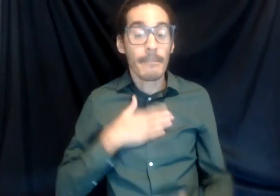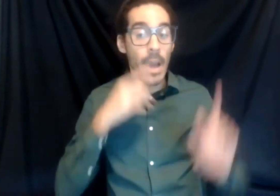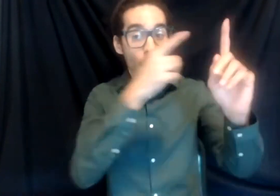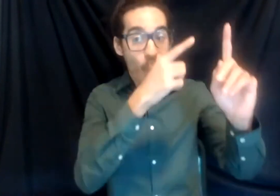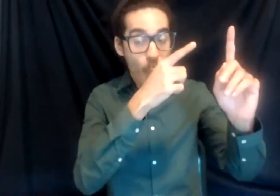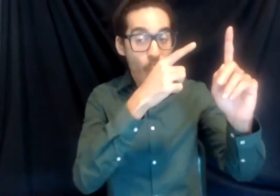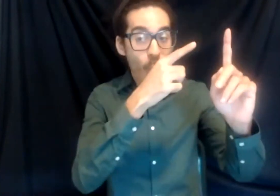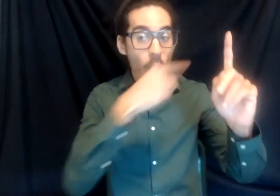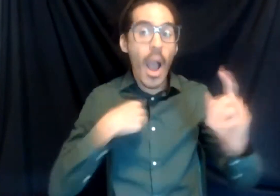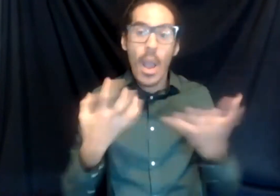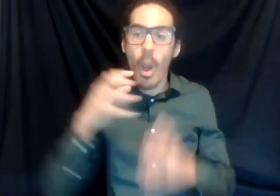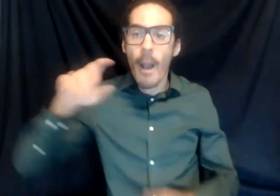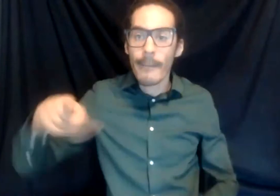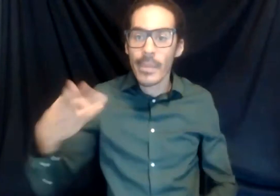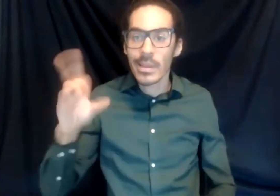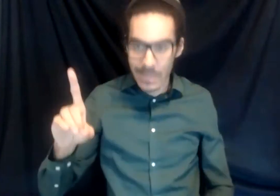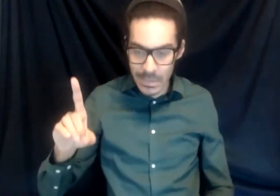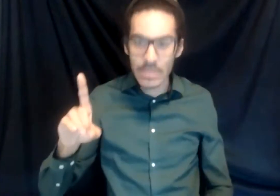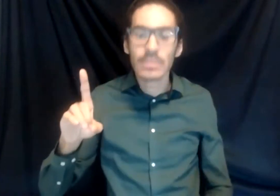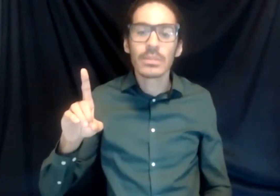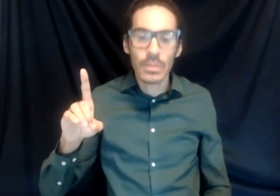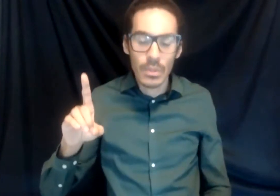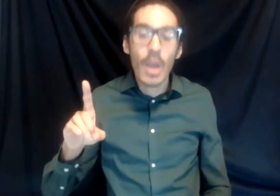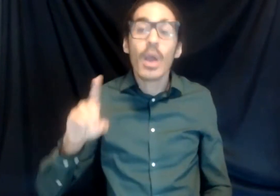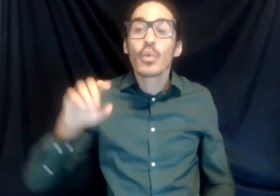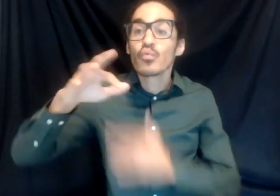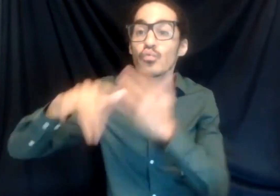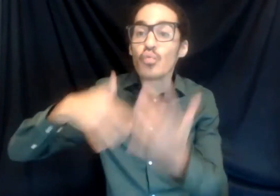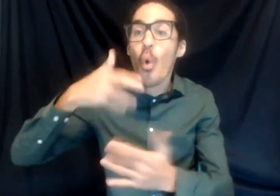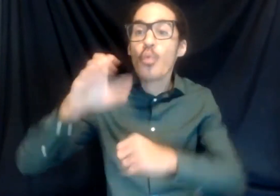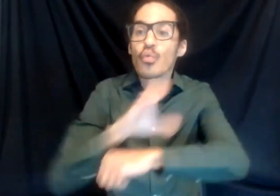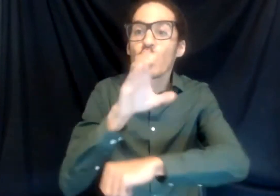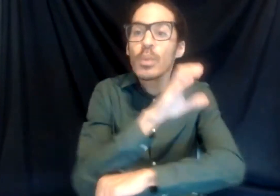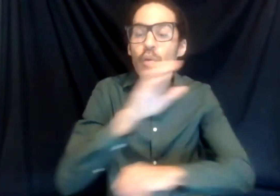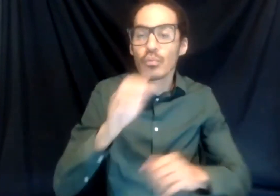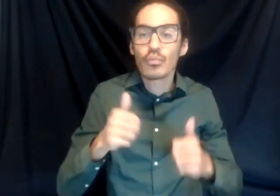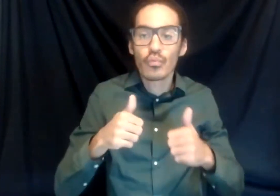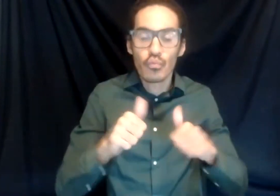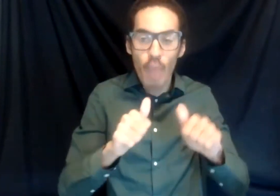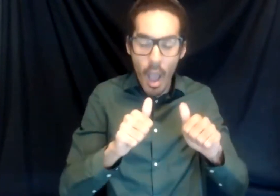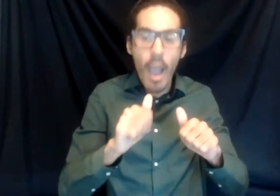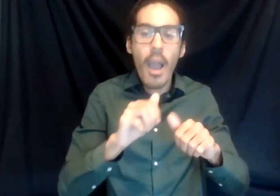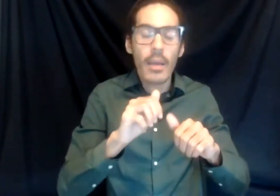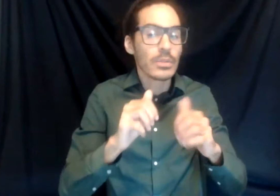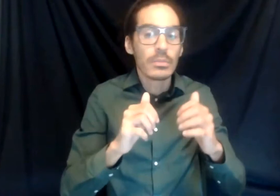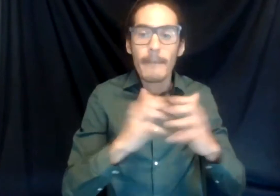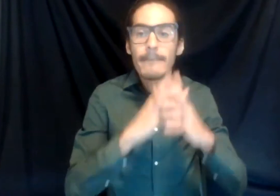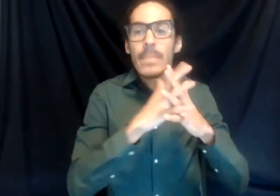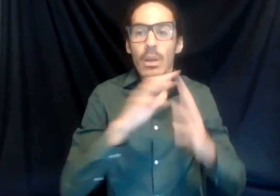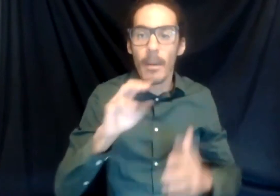a PhD in social computing and try and build algorithms that will help people who are in